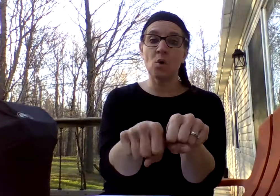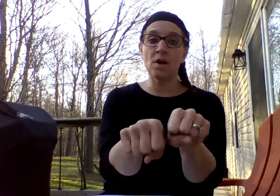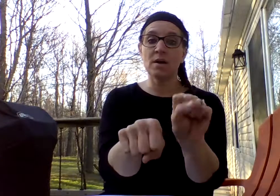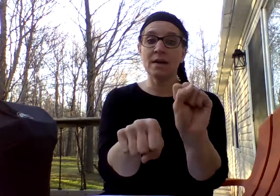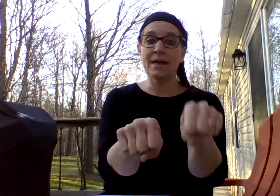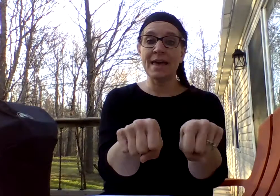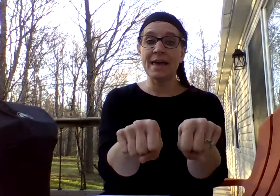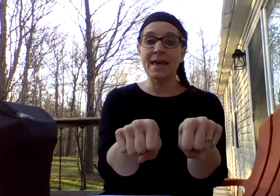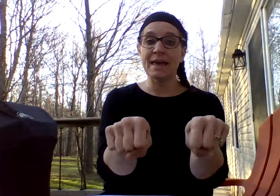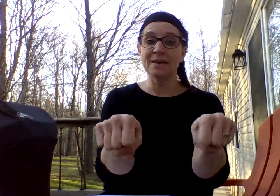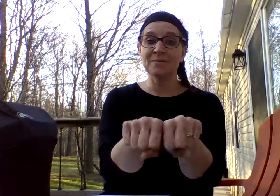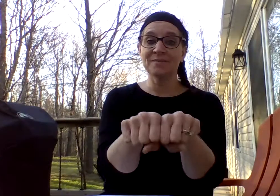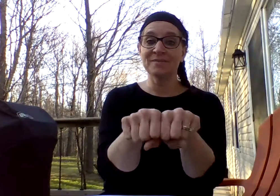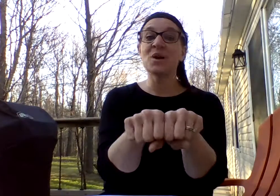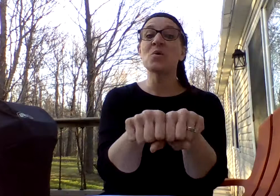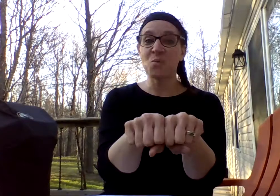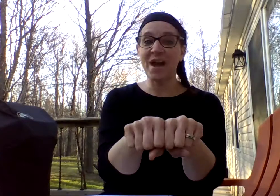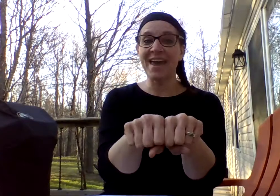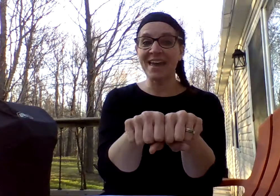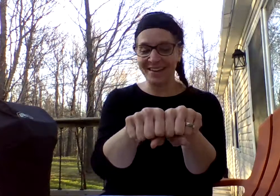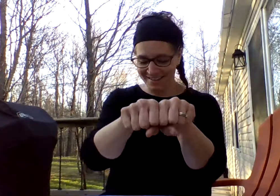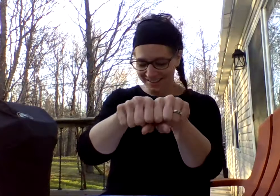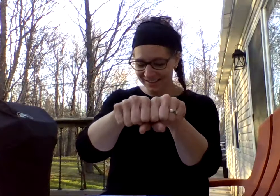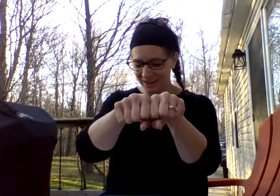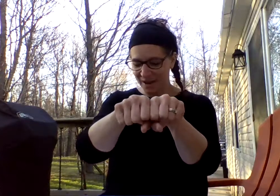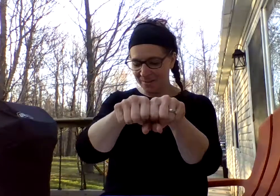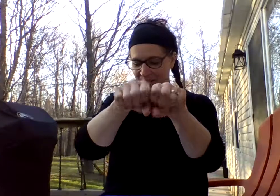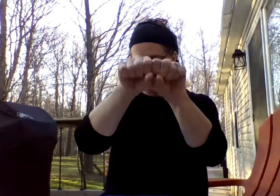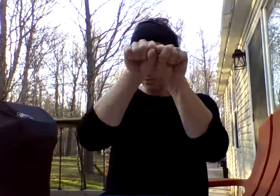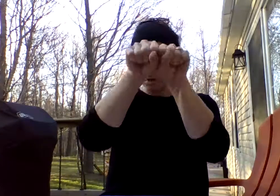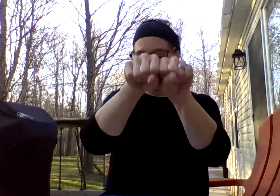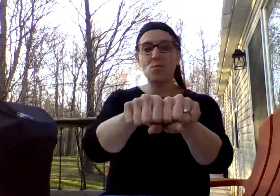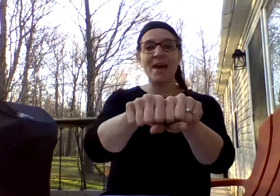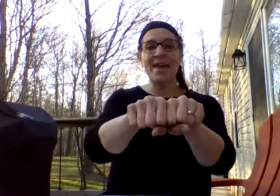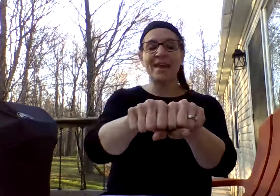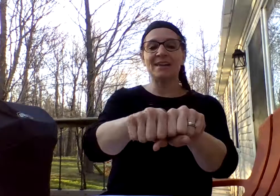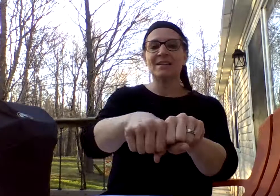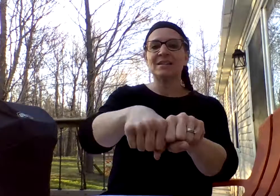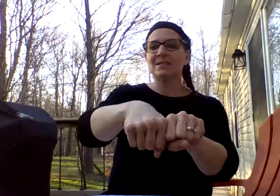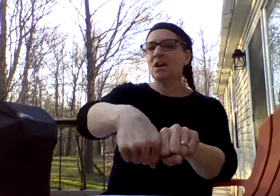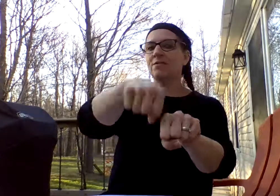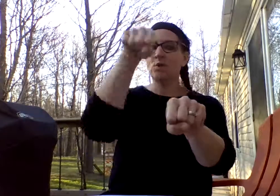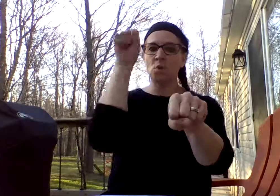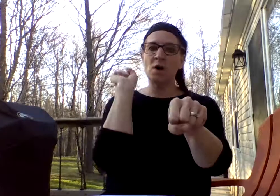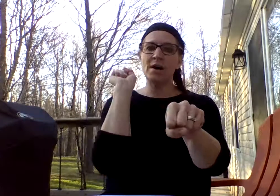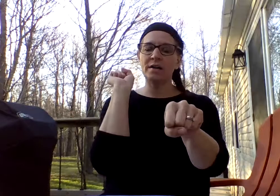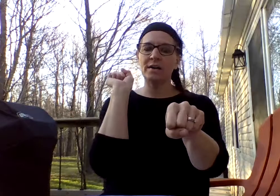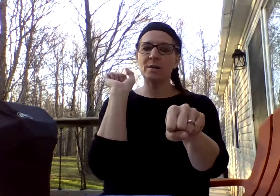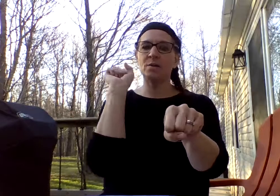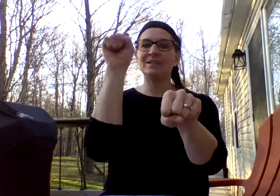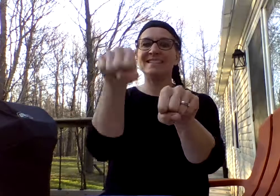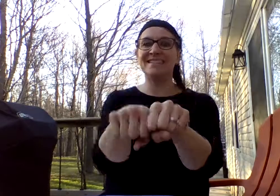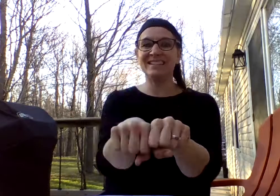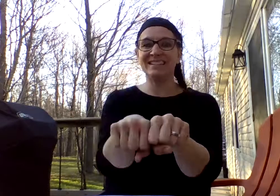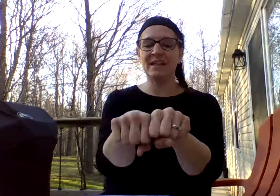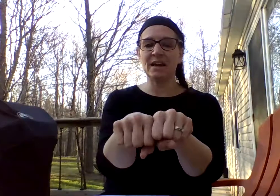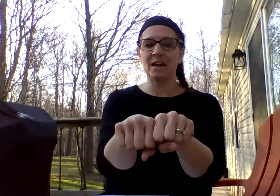W-A-Way. Good job. We have way. Take off the W and put a D there.